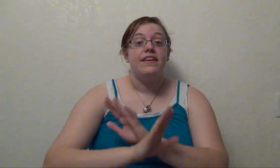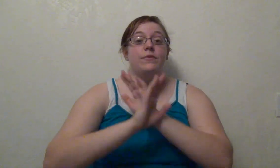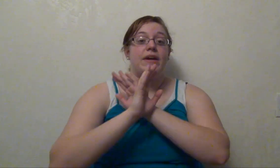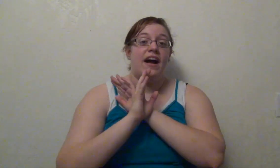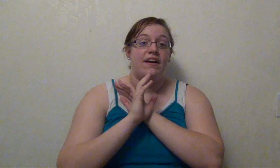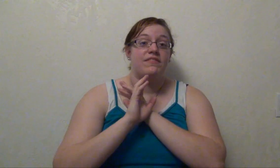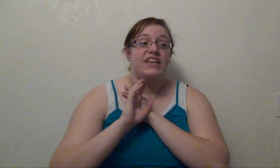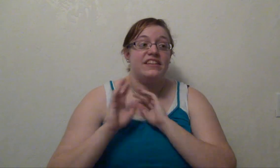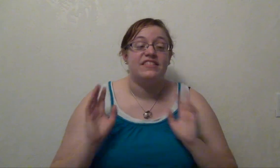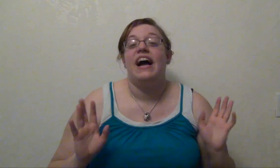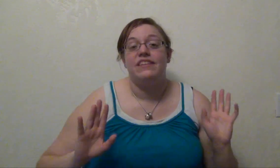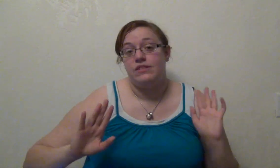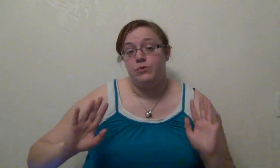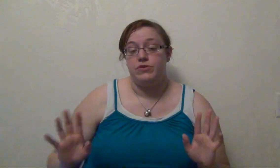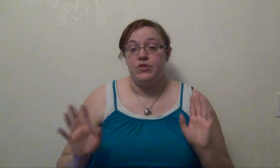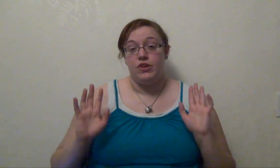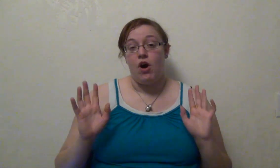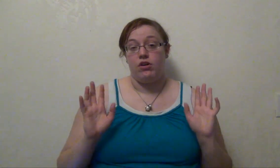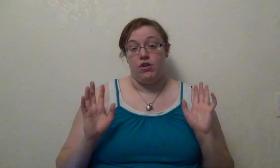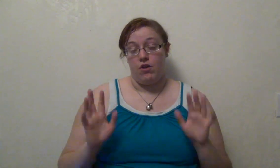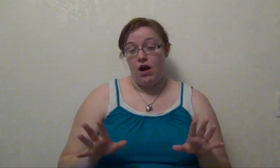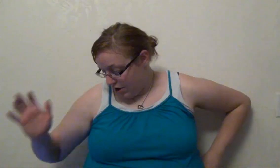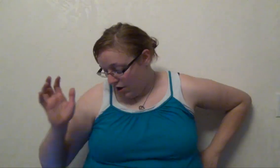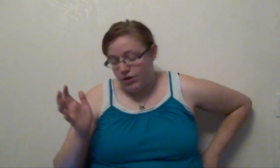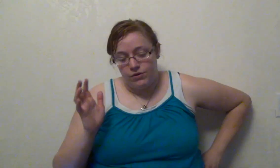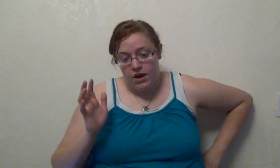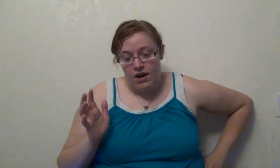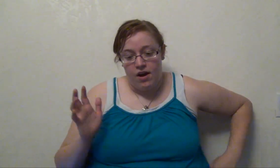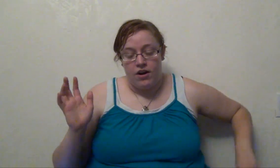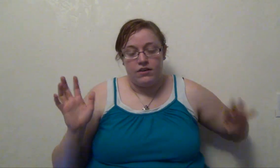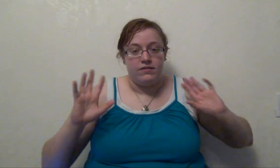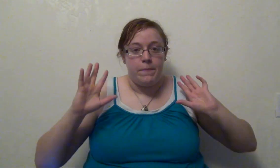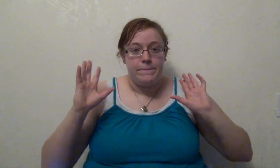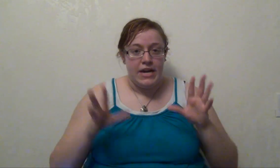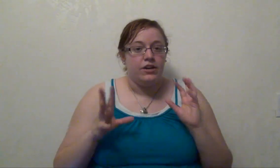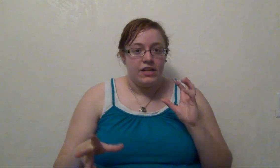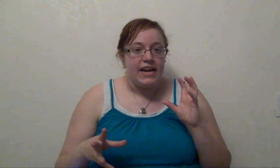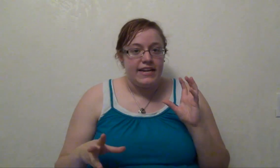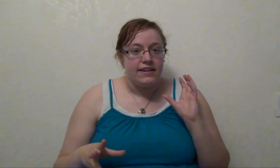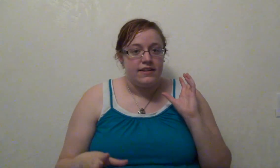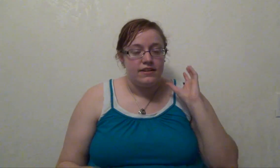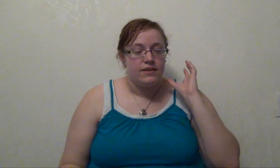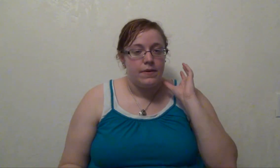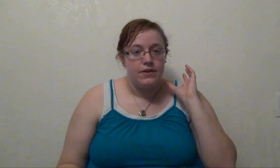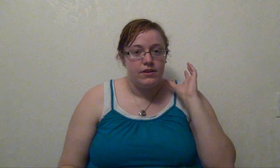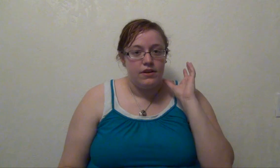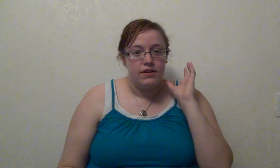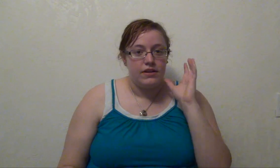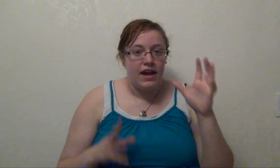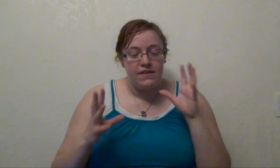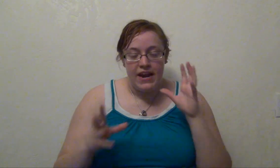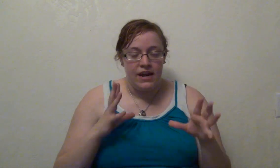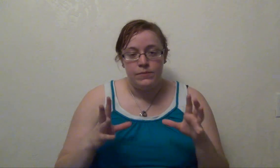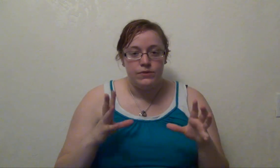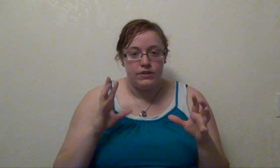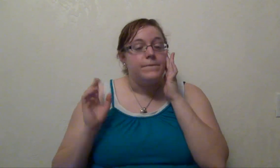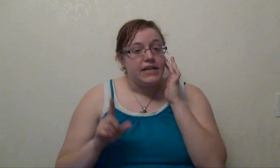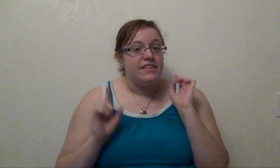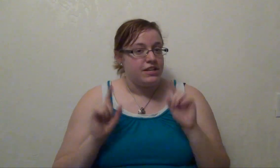then we have the assassins, which are the Kalkara. The Kalkara are bear-like kind of animals, but they